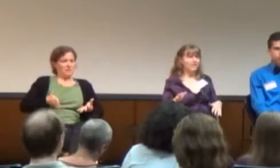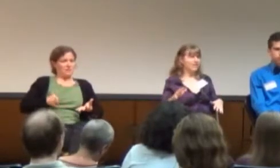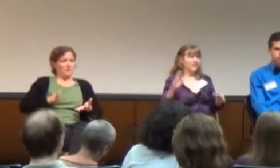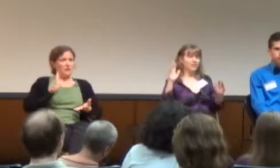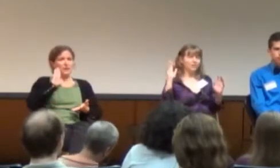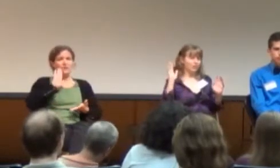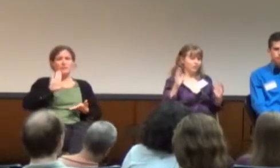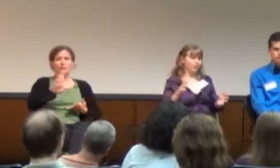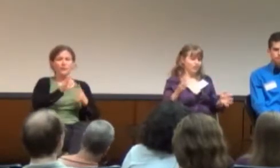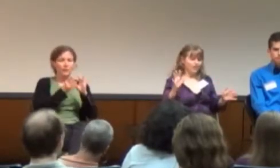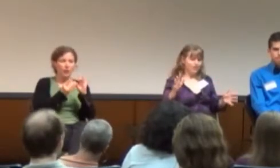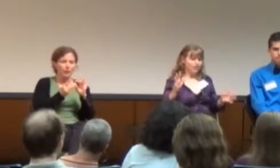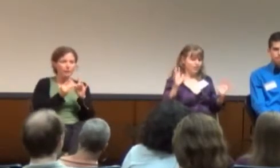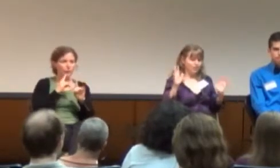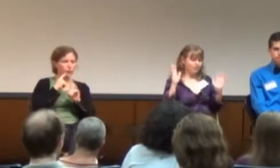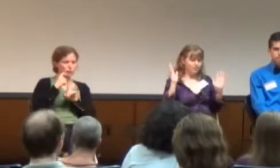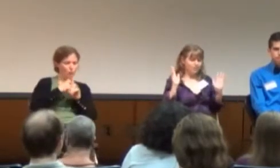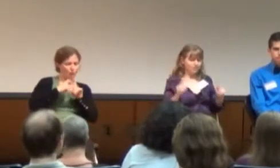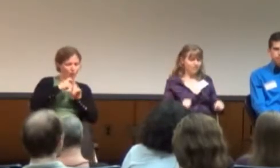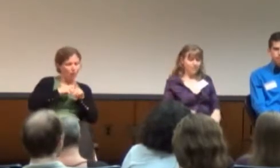commenting for trolling.